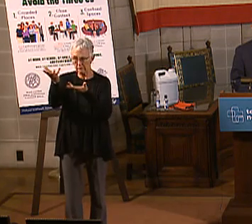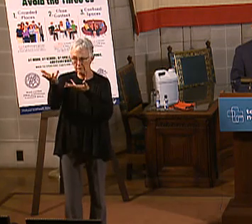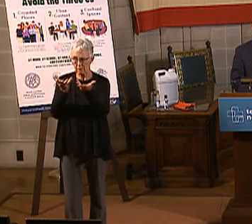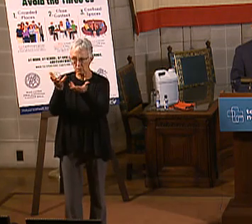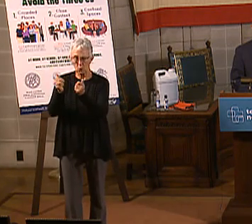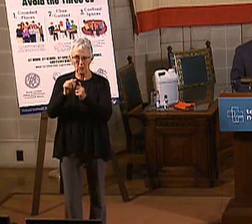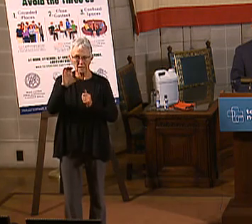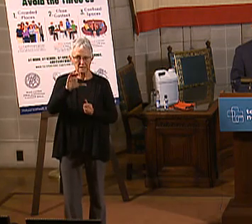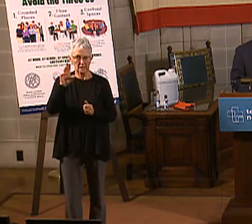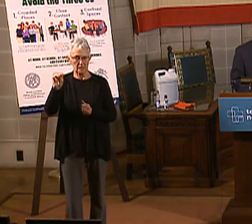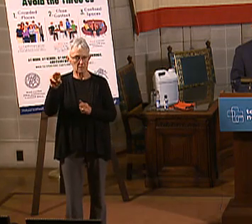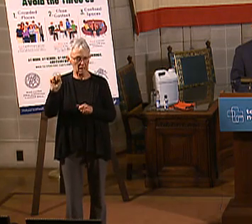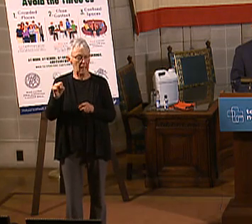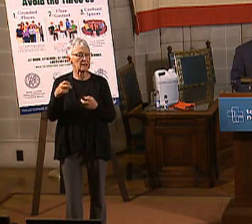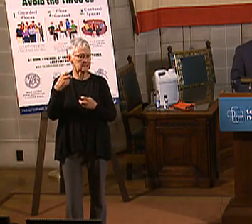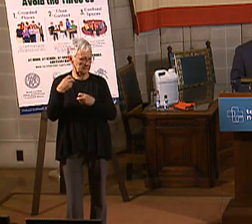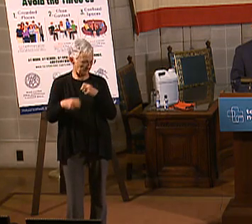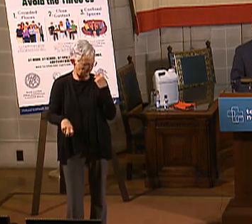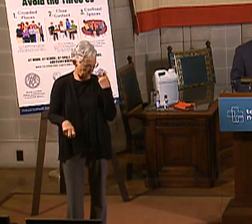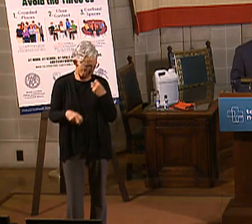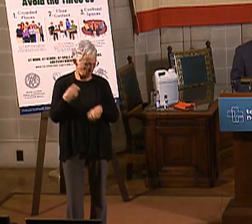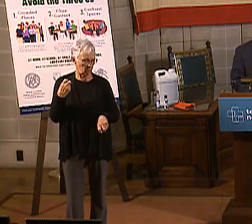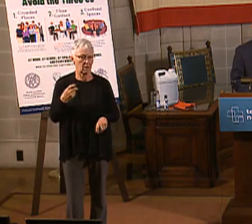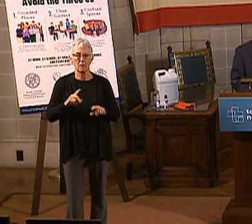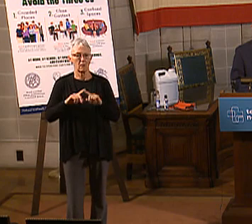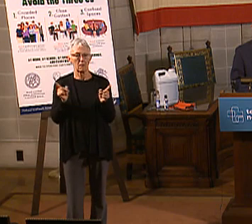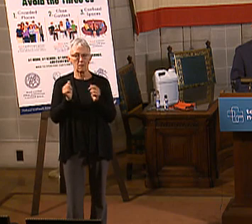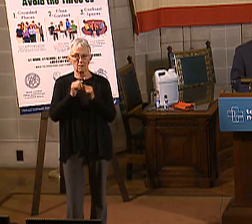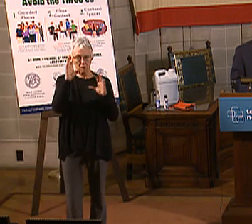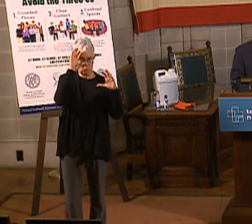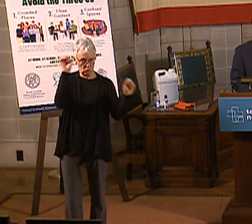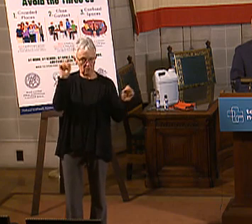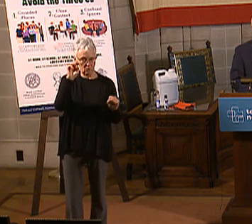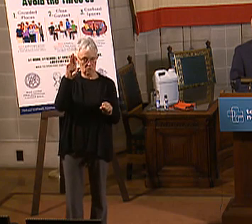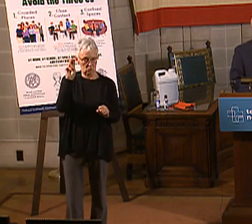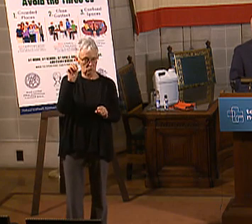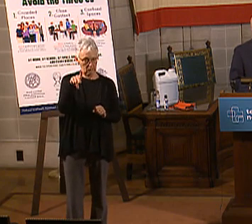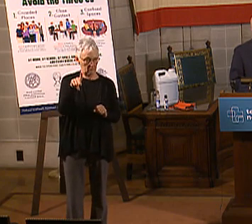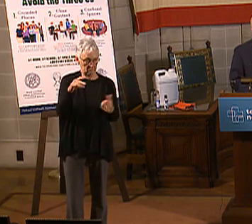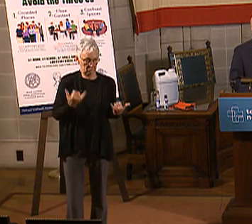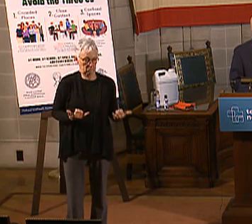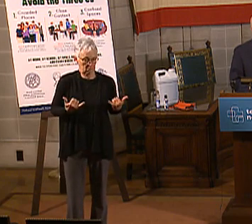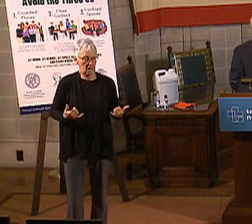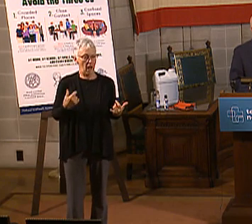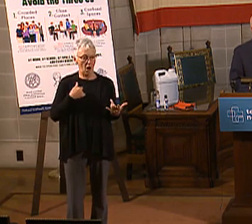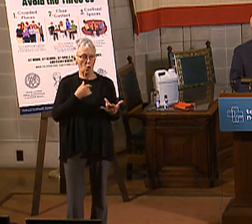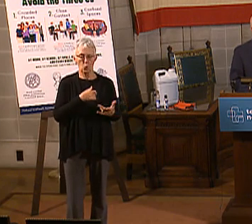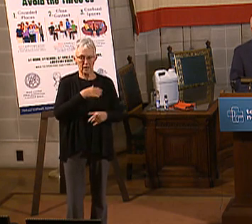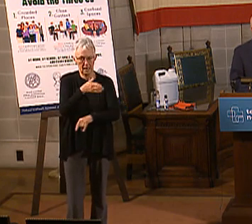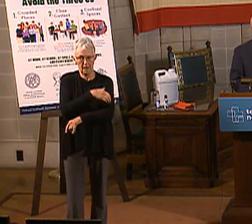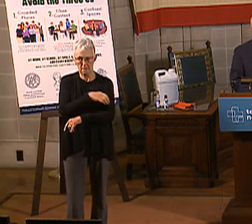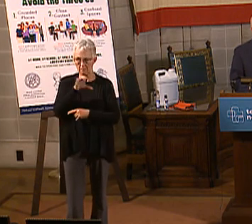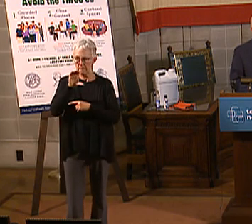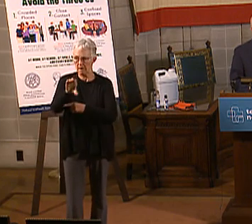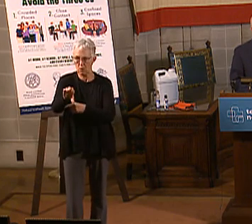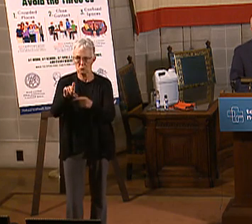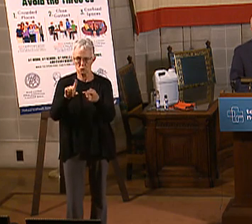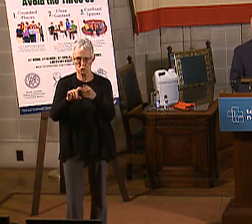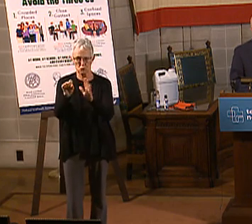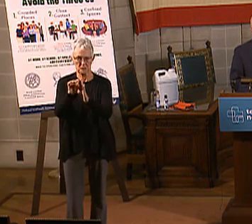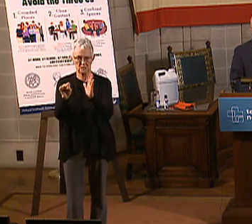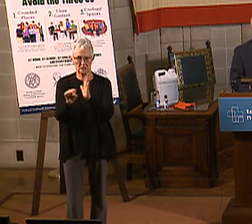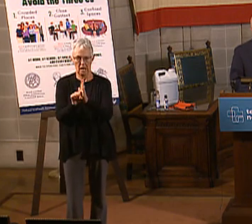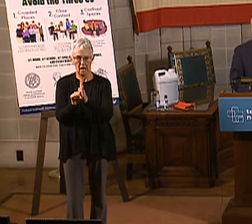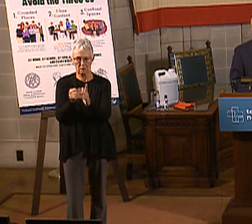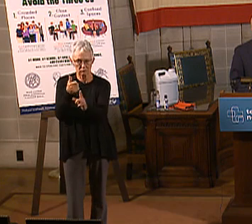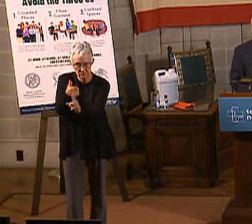under President Trump, and instead of micromanaging states, we've empowered them, and he's turned the states back into